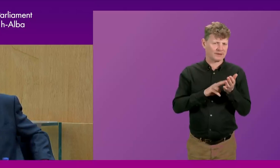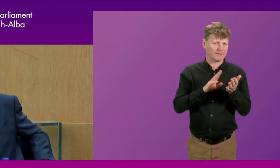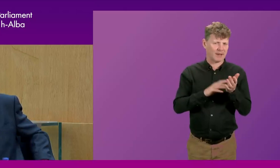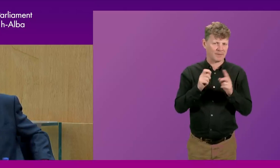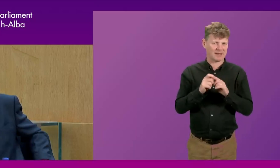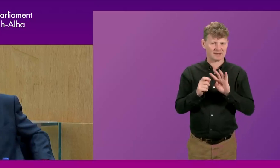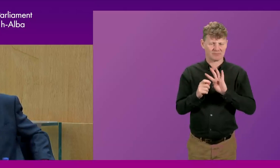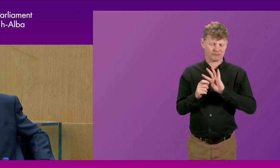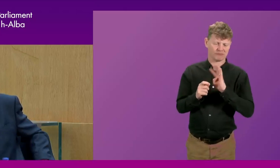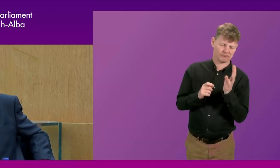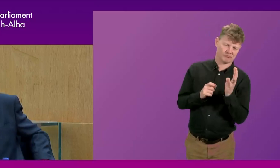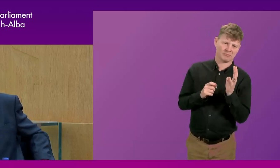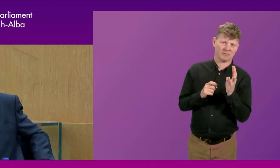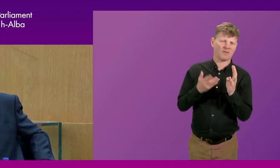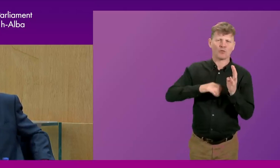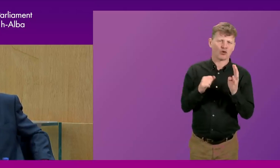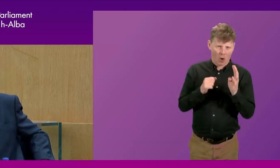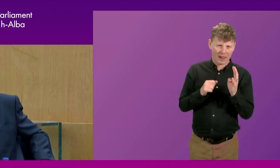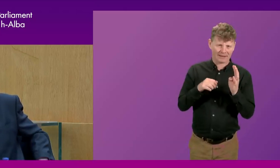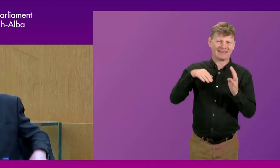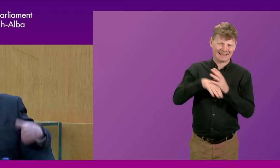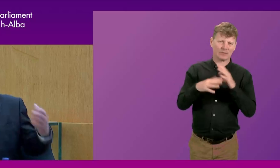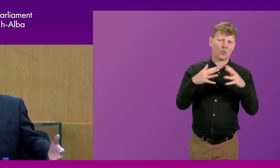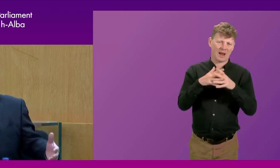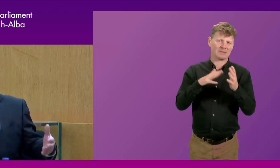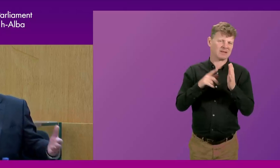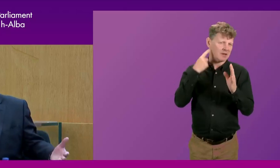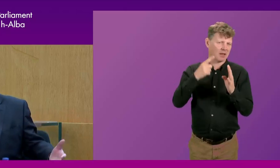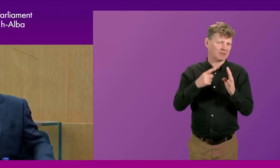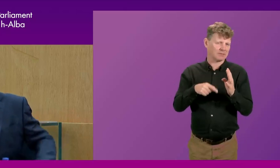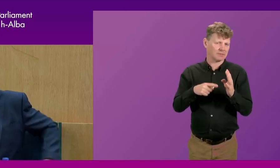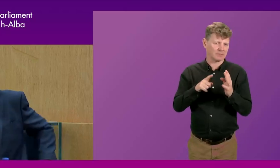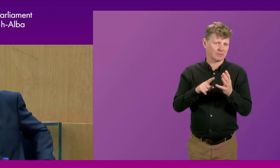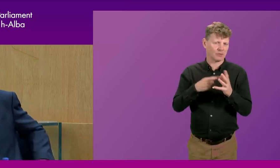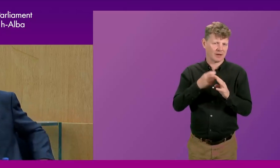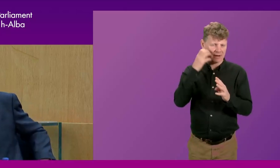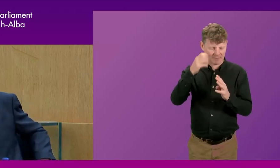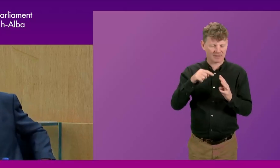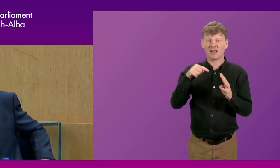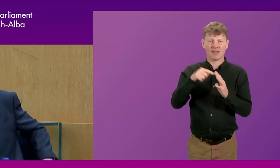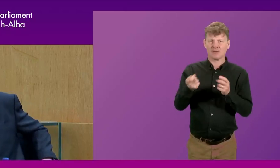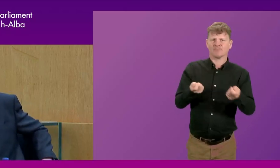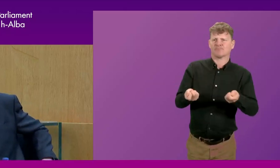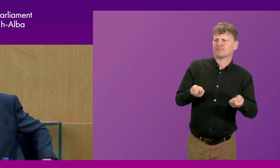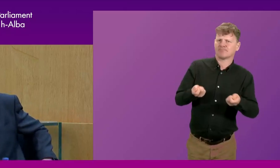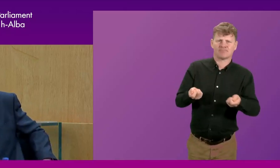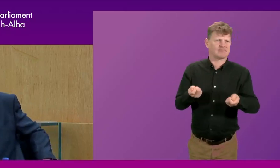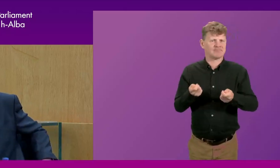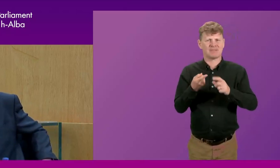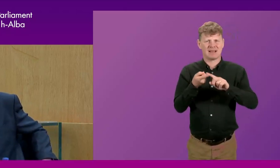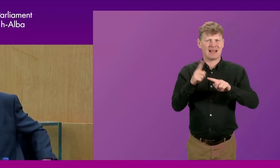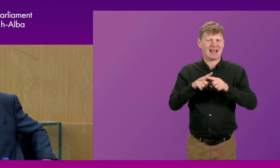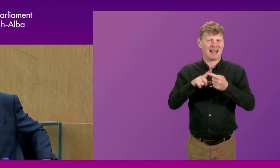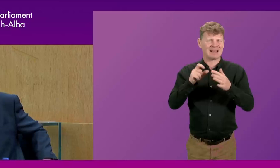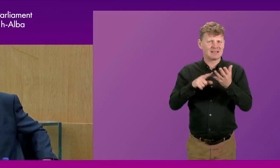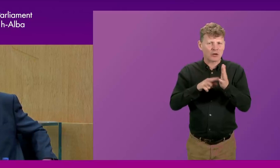Westminster from Scotland who ran legislation and executive governance for Scotland from